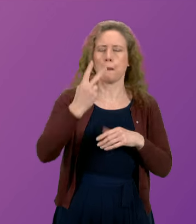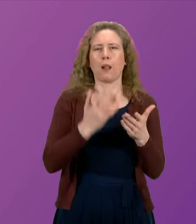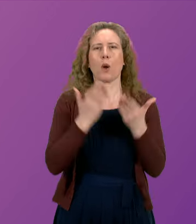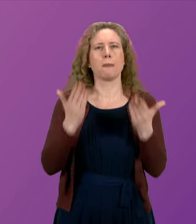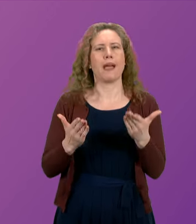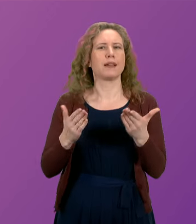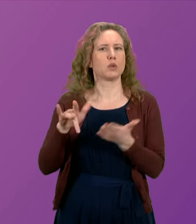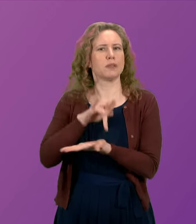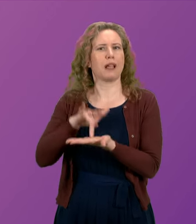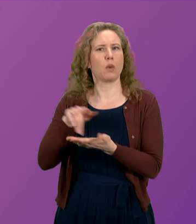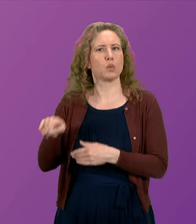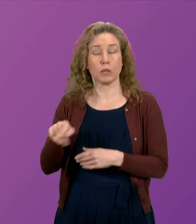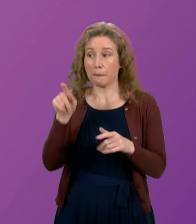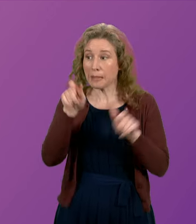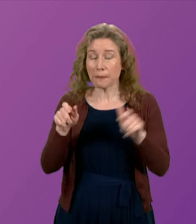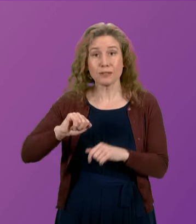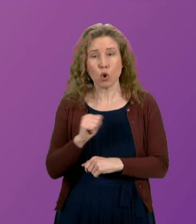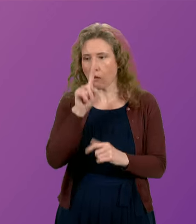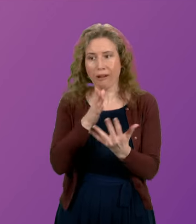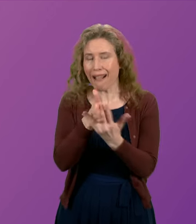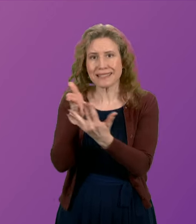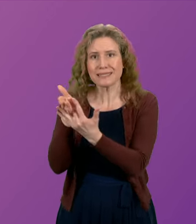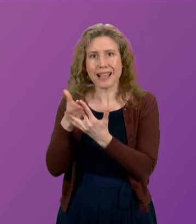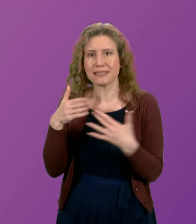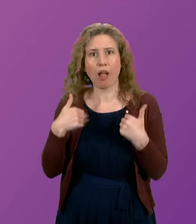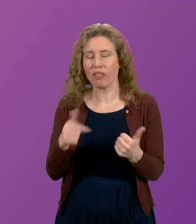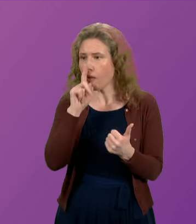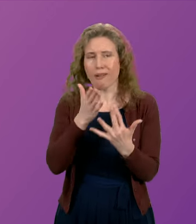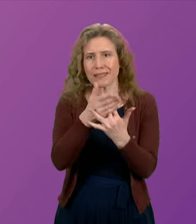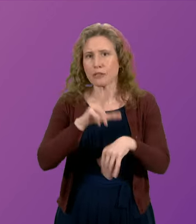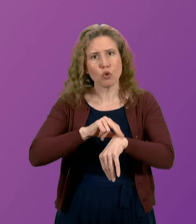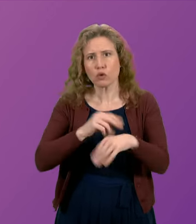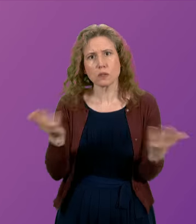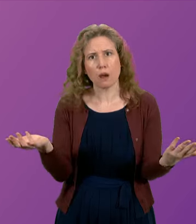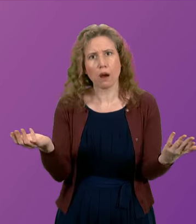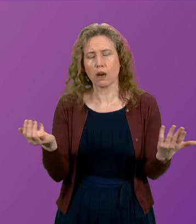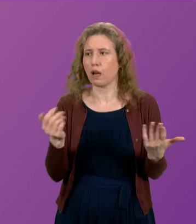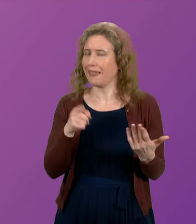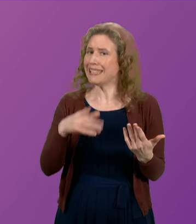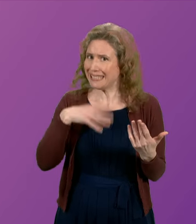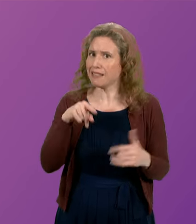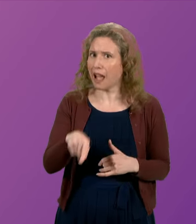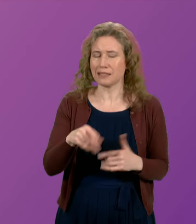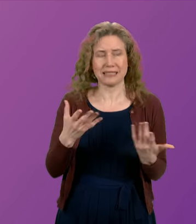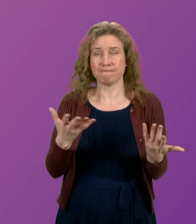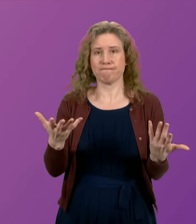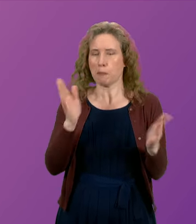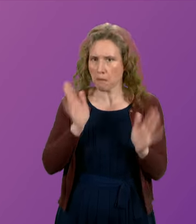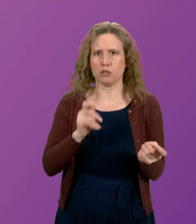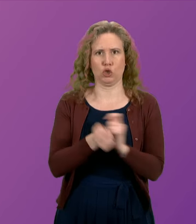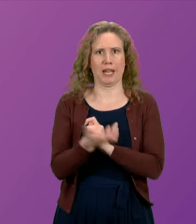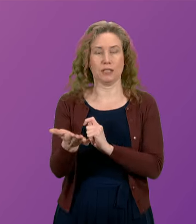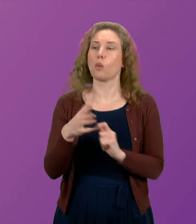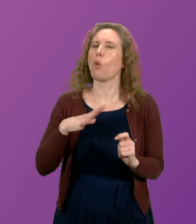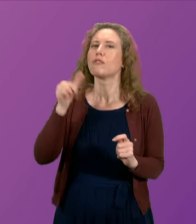People across Scotland don't have access to the health care they need and deserve, and that has to change. We already know